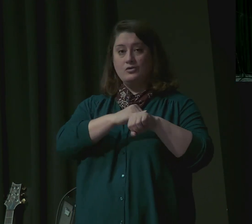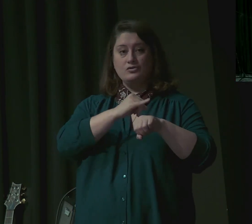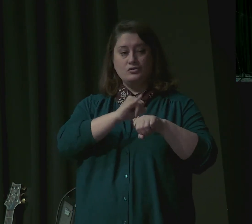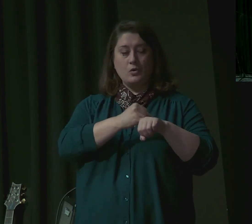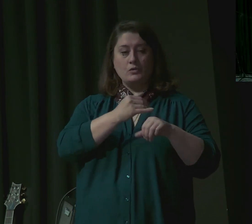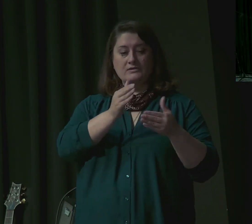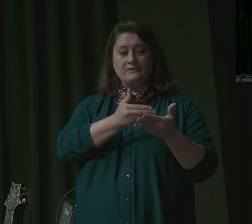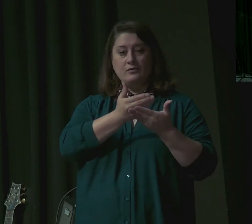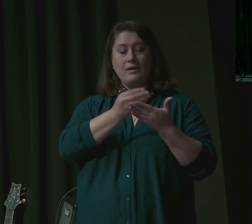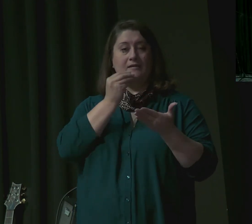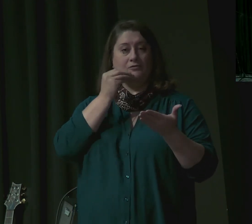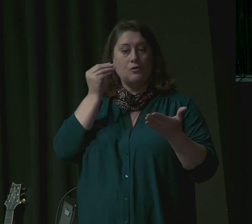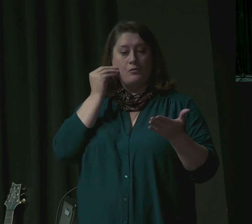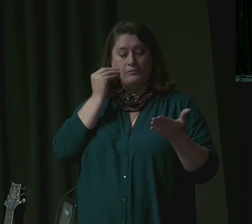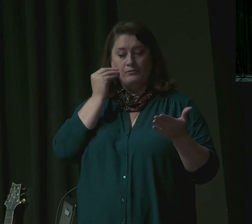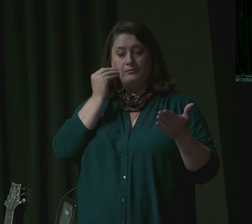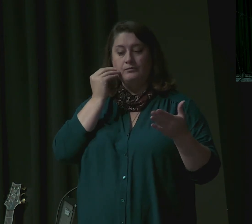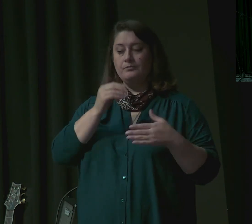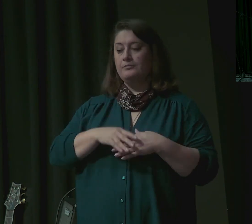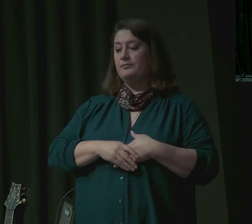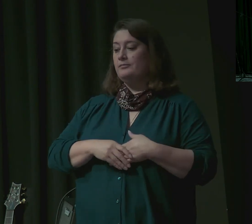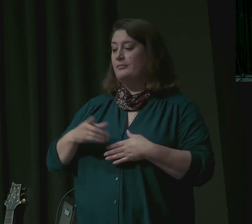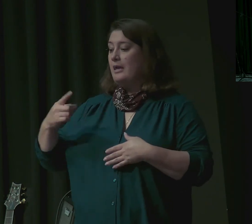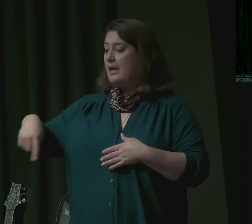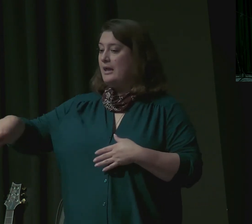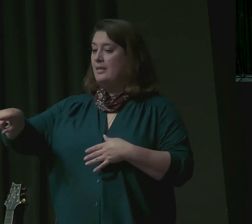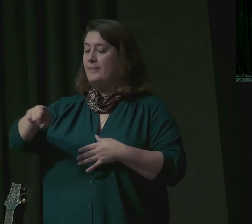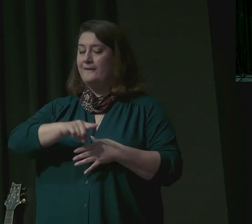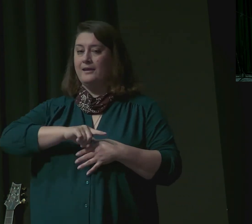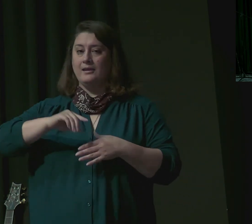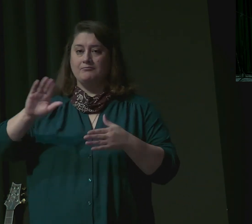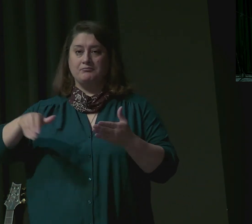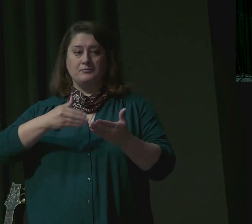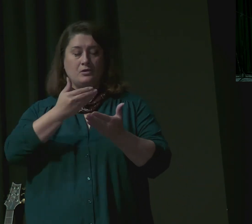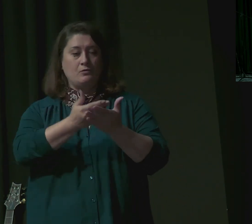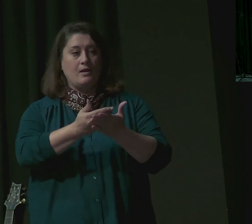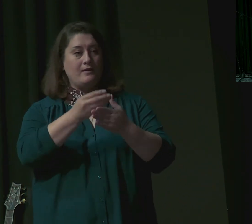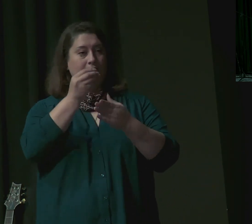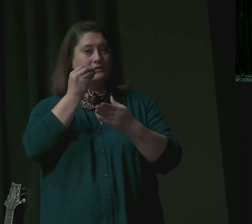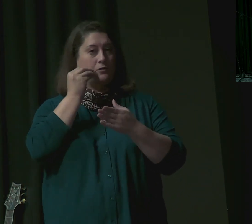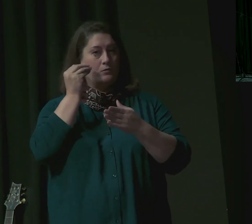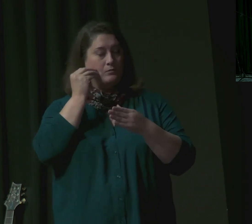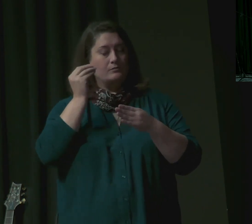them and bowed to him to the ground. Dreams do come true.